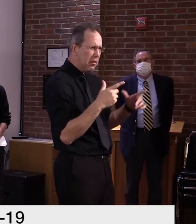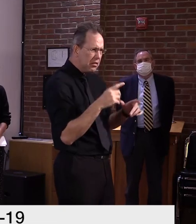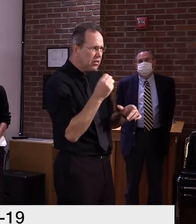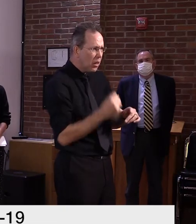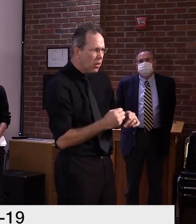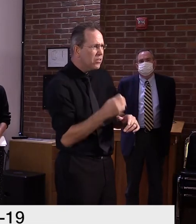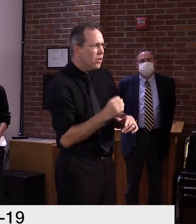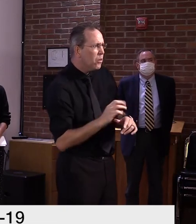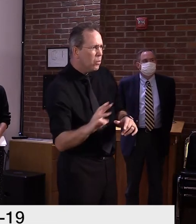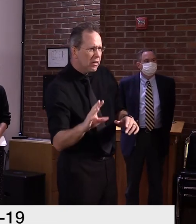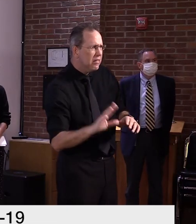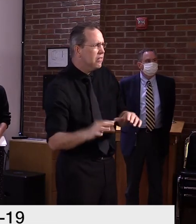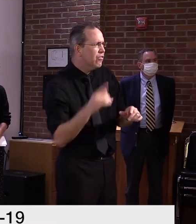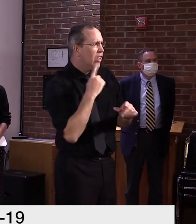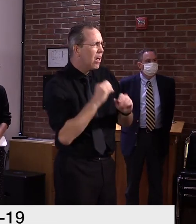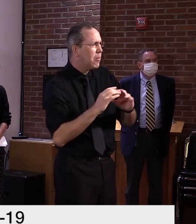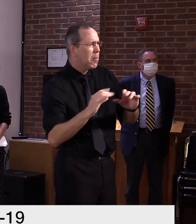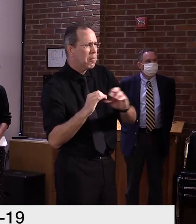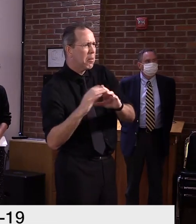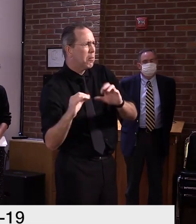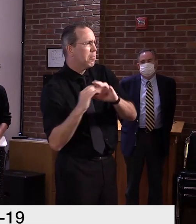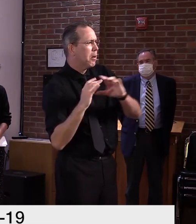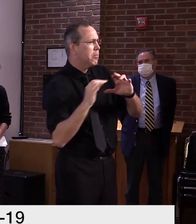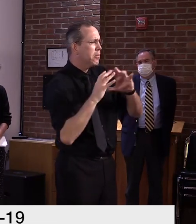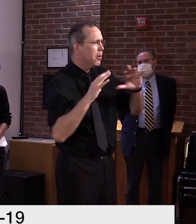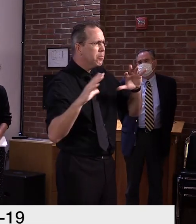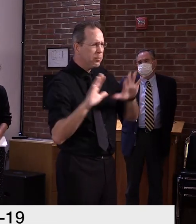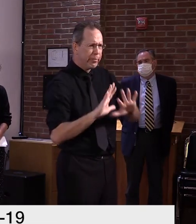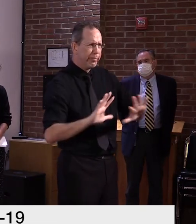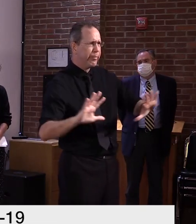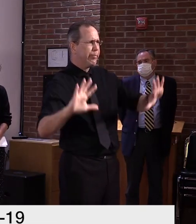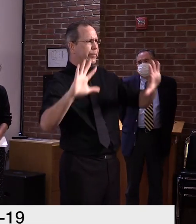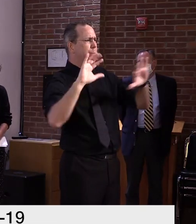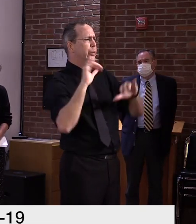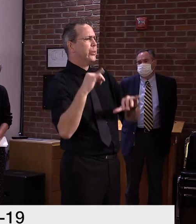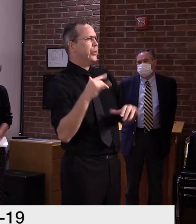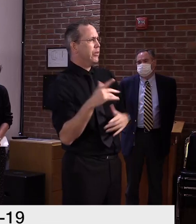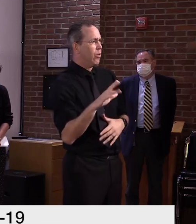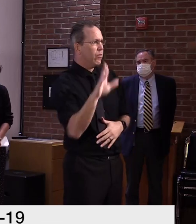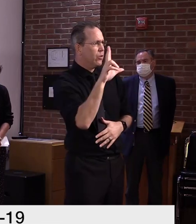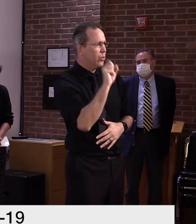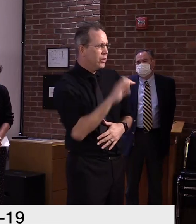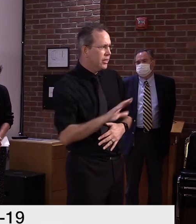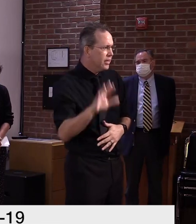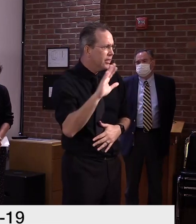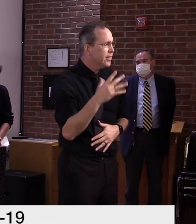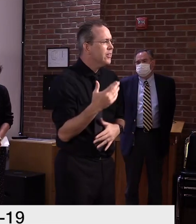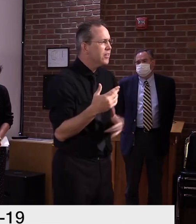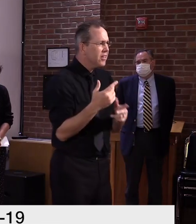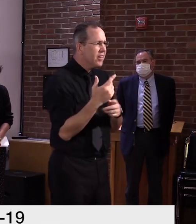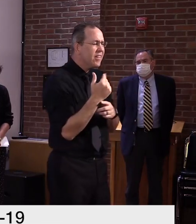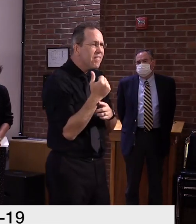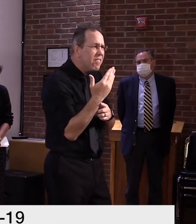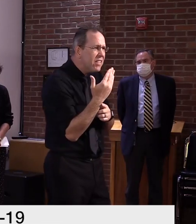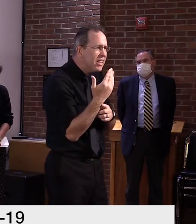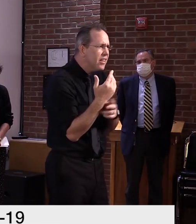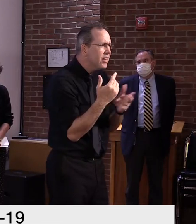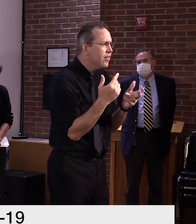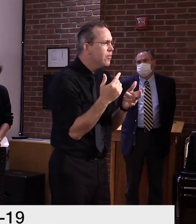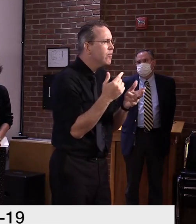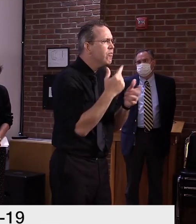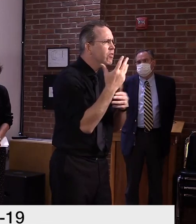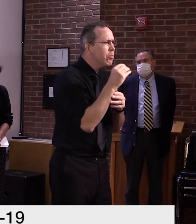Today, it covers much of the country and in fact, just 15% of U.S. counties would meet our criteria for non